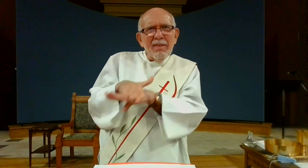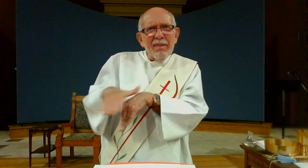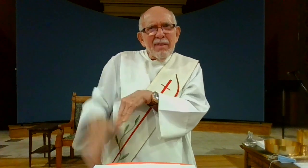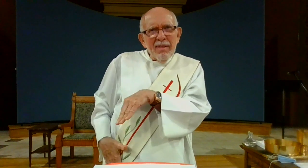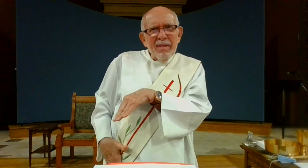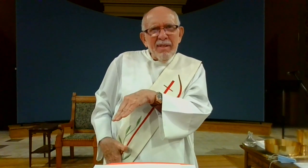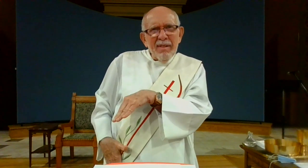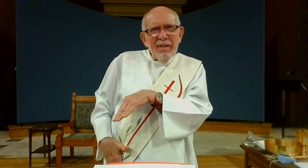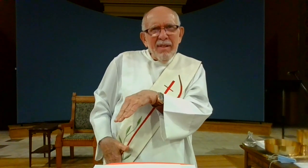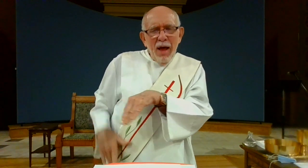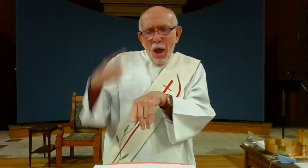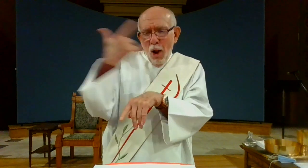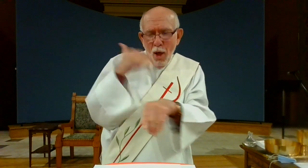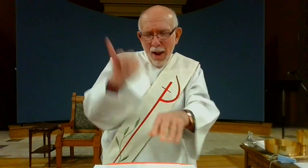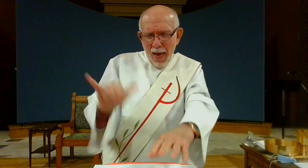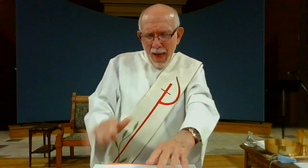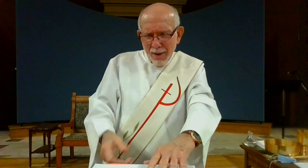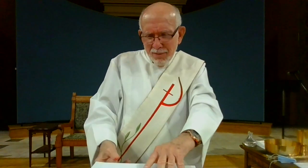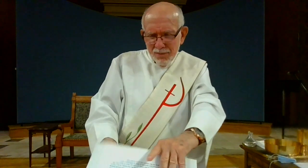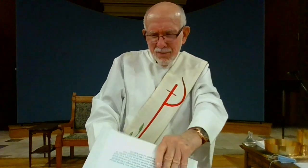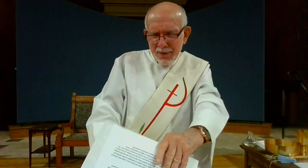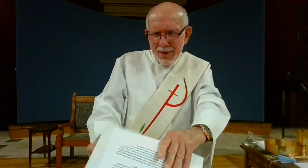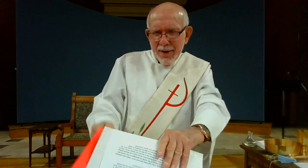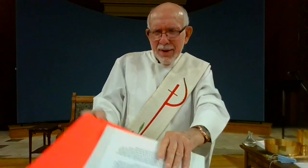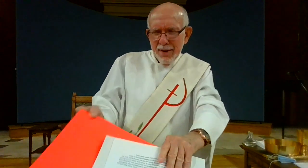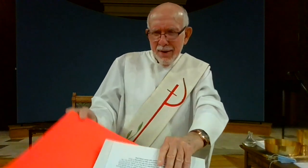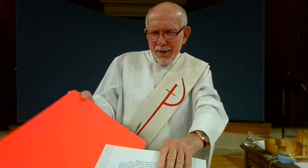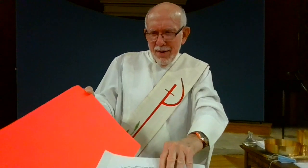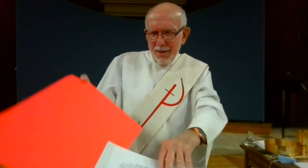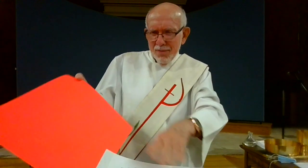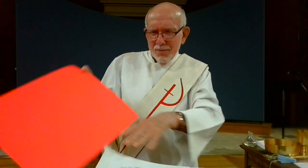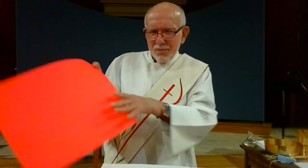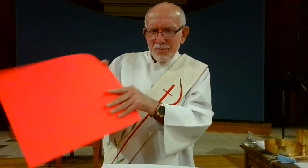on it this bright red pink square that kind of looked like this